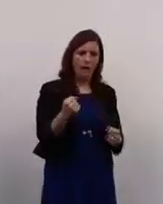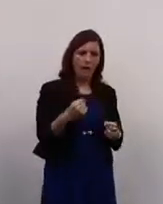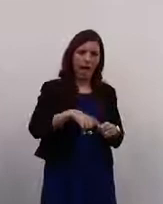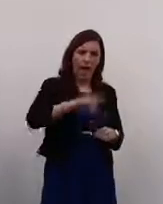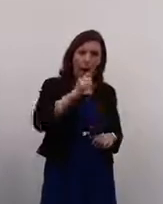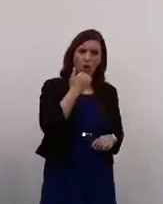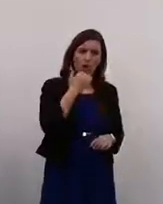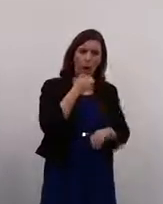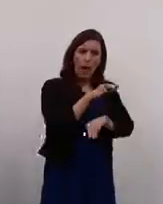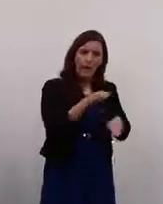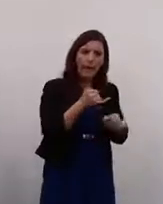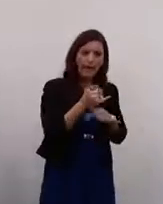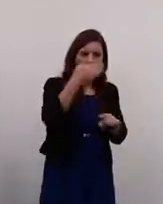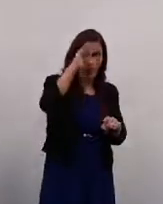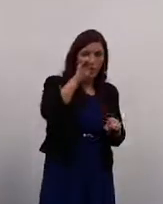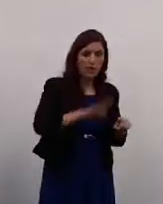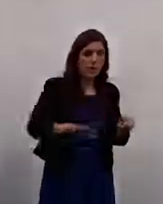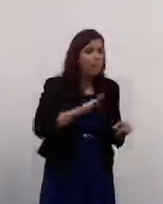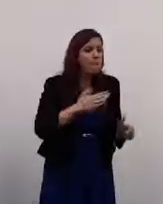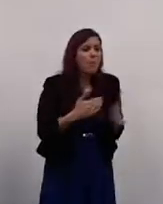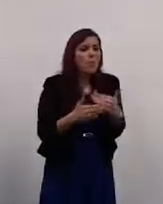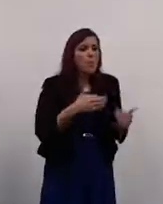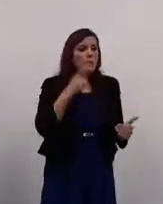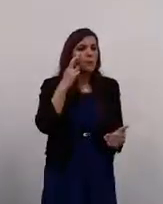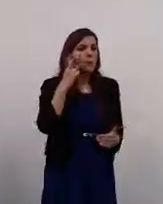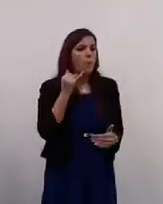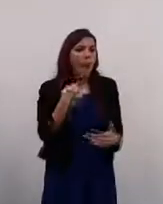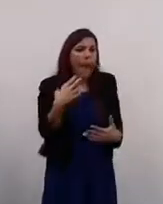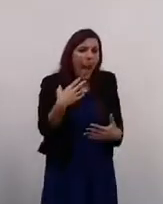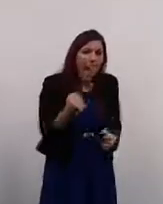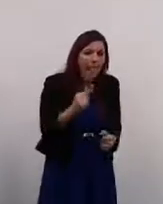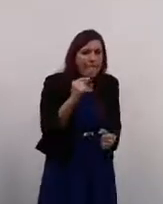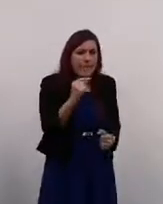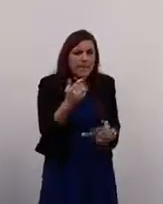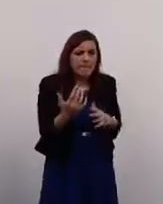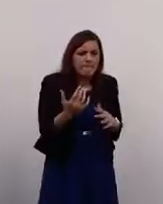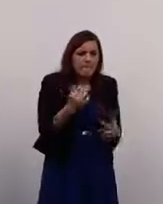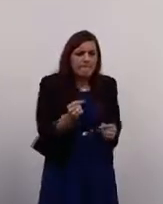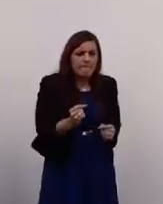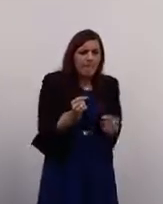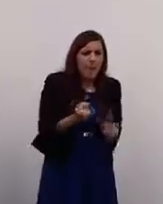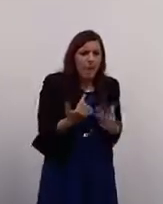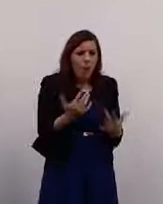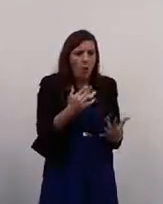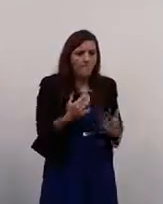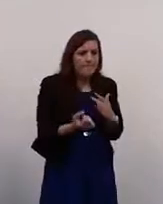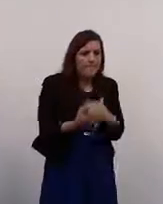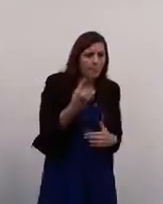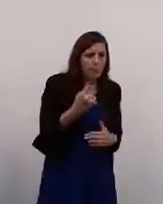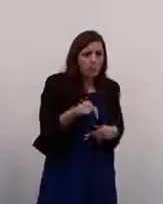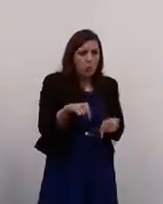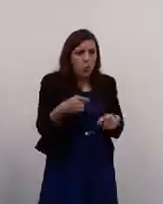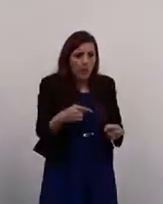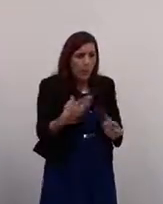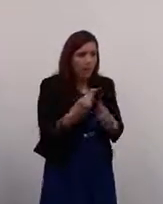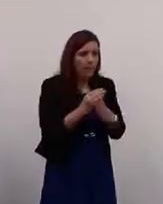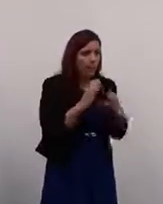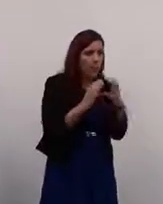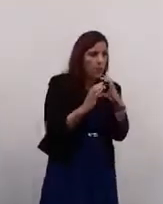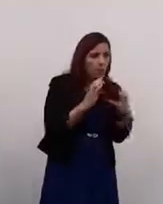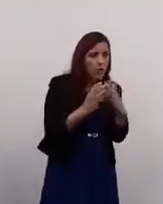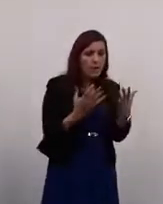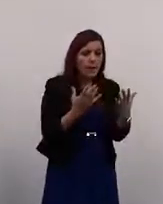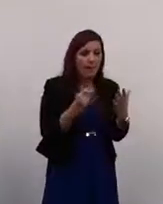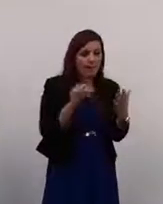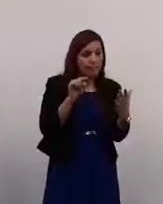population who, for whatever reason, have a challenge at some point in their lives to do with communication, and